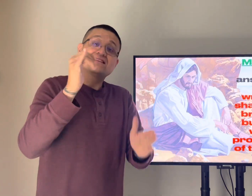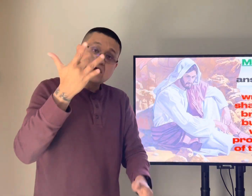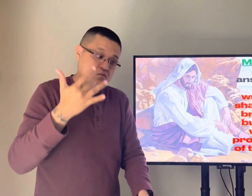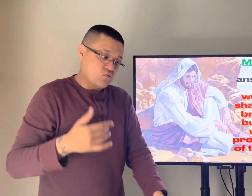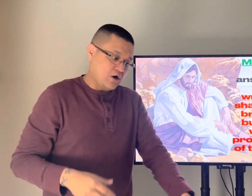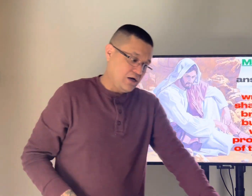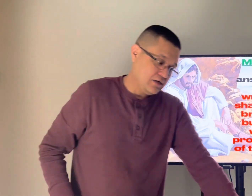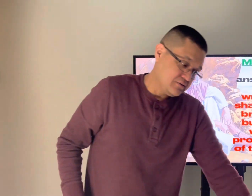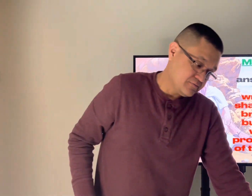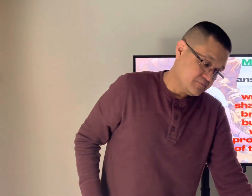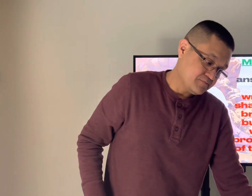written